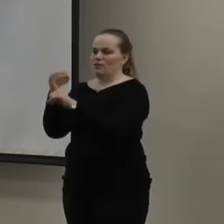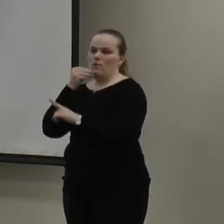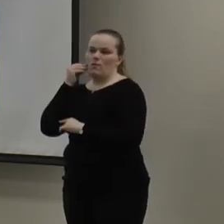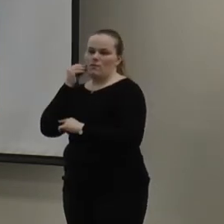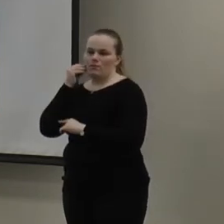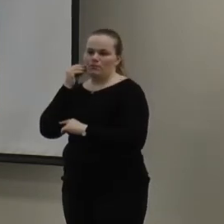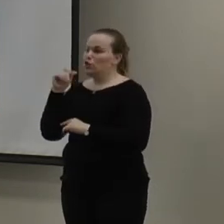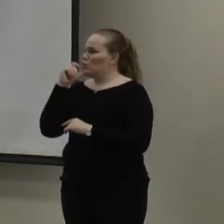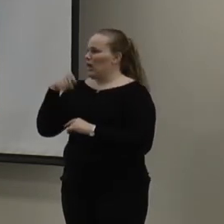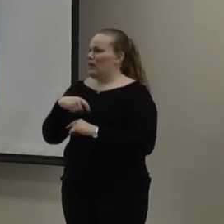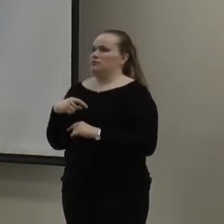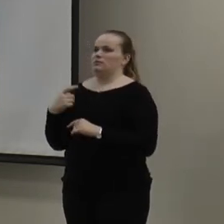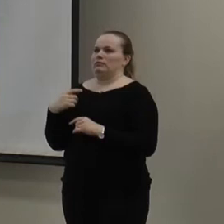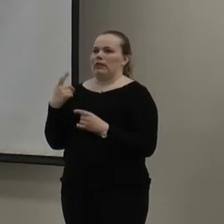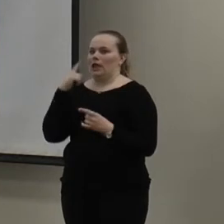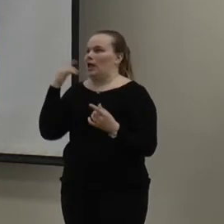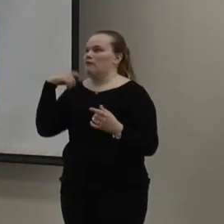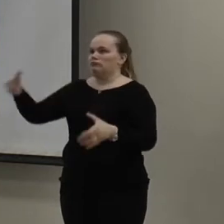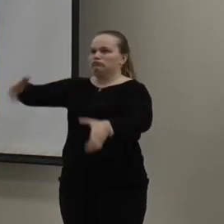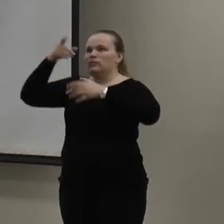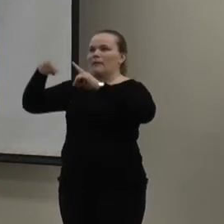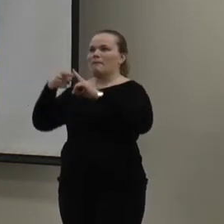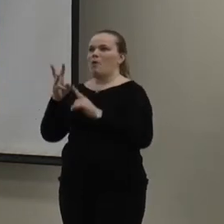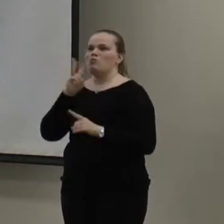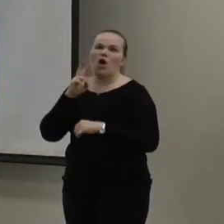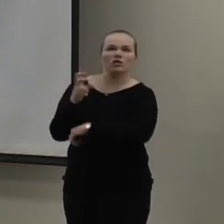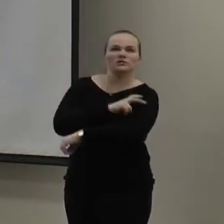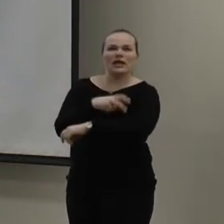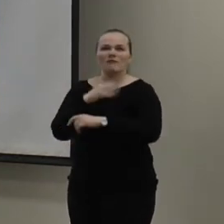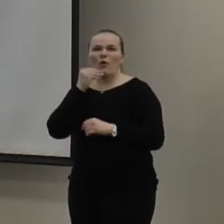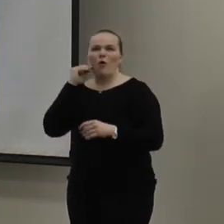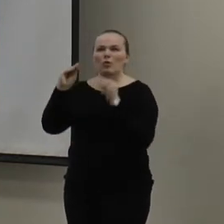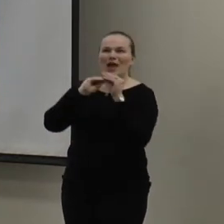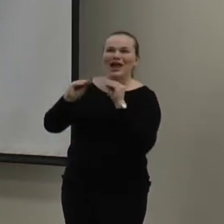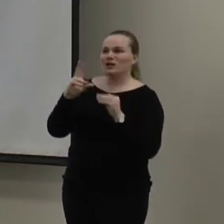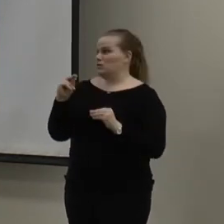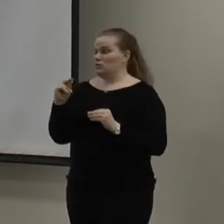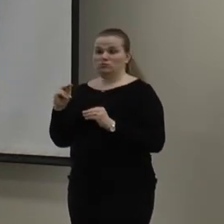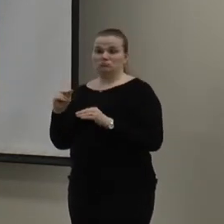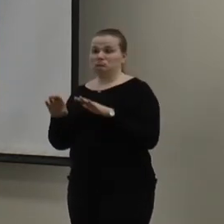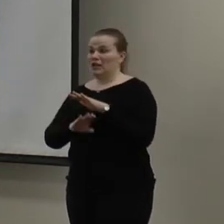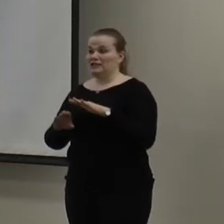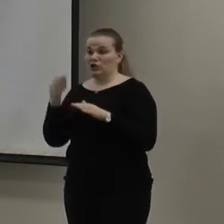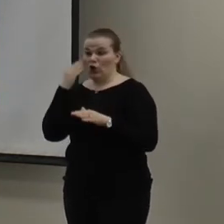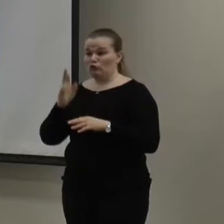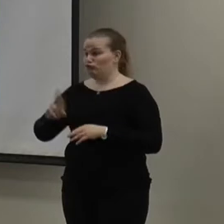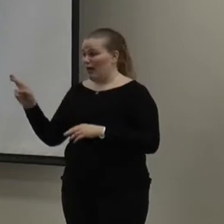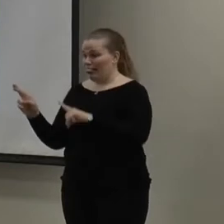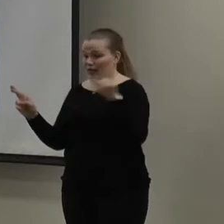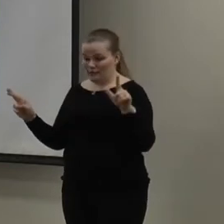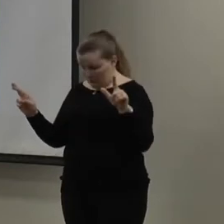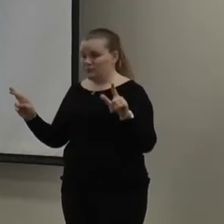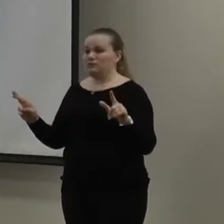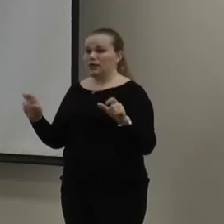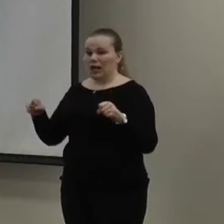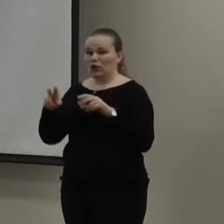audit. You don't have to be a handyman, you don't have to know, you know, much about home repair or anything like that. Basically, just know you're right from your left and be